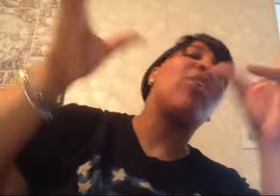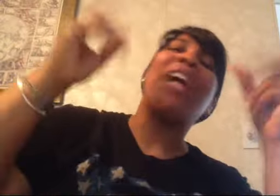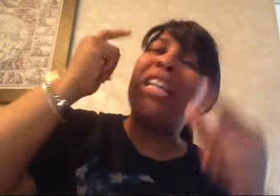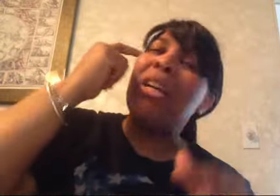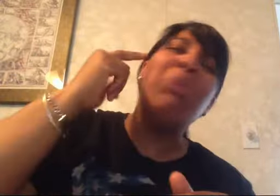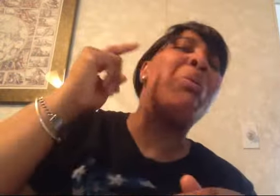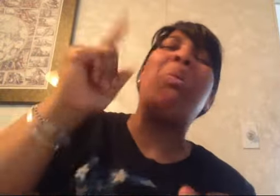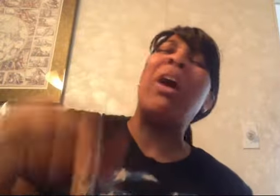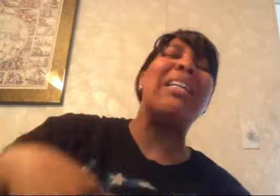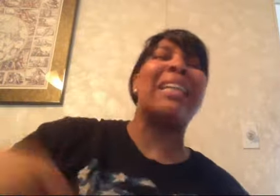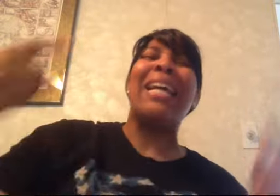forgot who it was